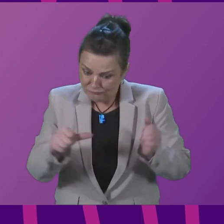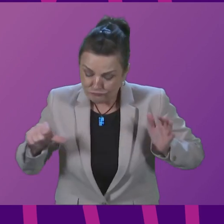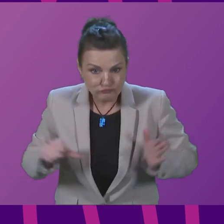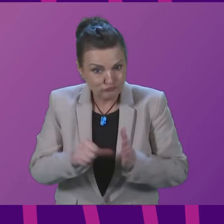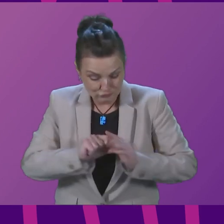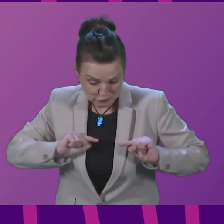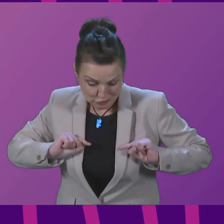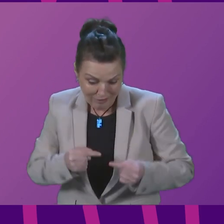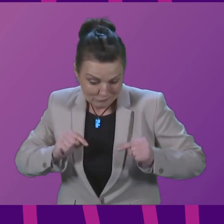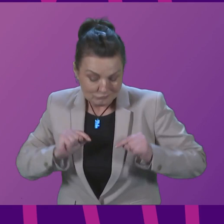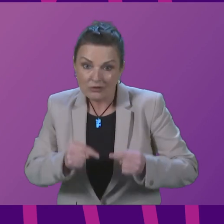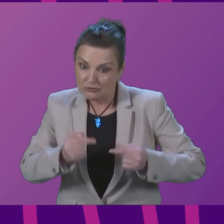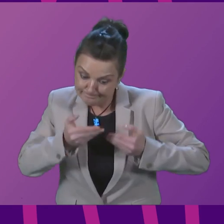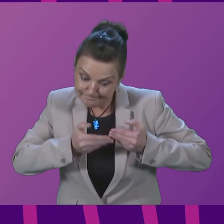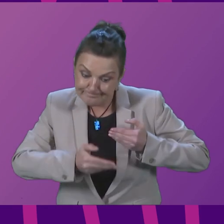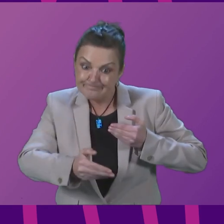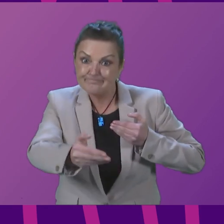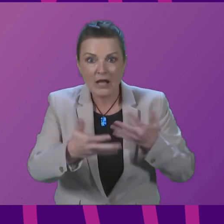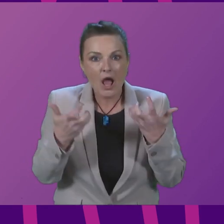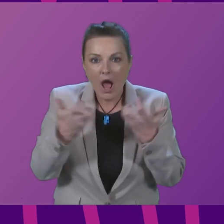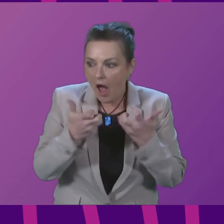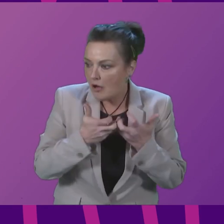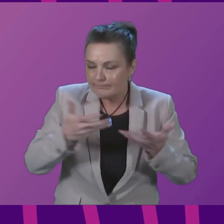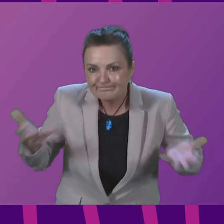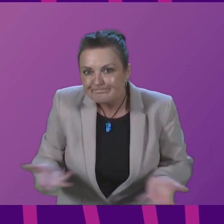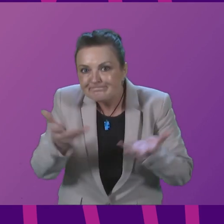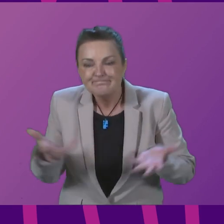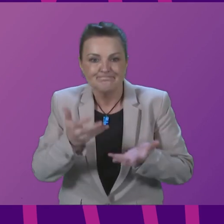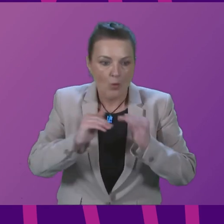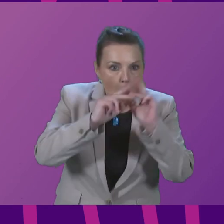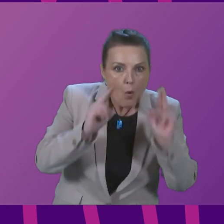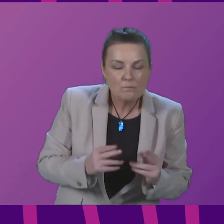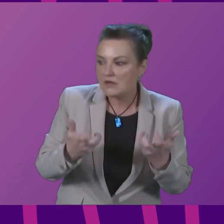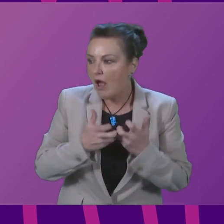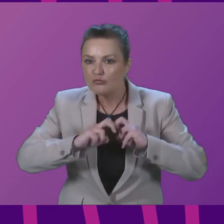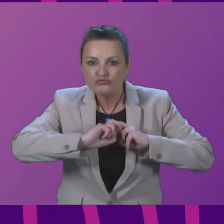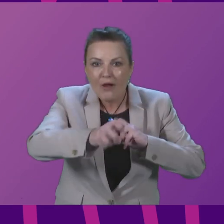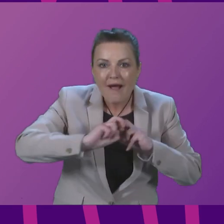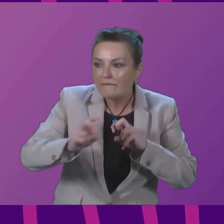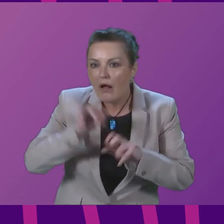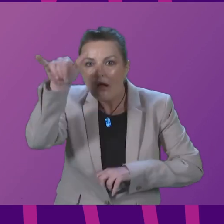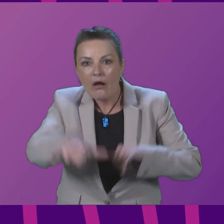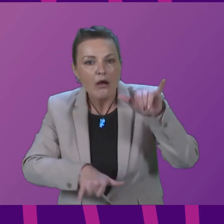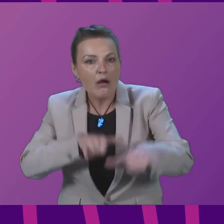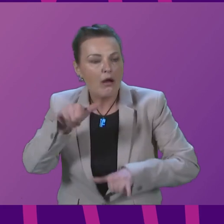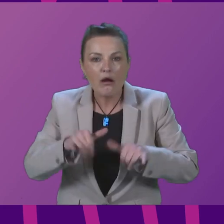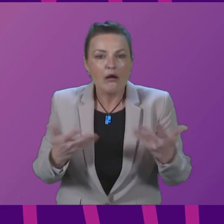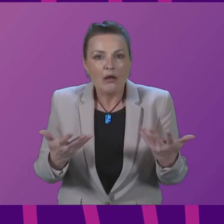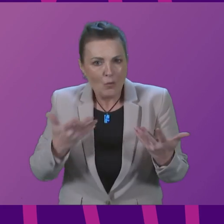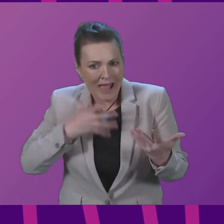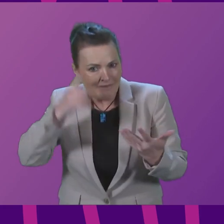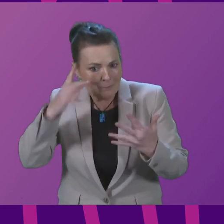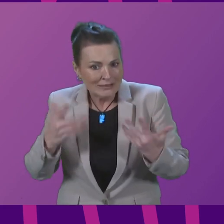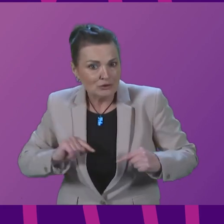tough, challenging decisions in the years to come about how we heat our homes and also how we travel around the country so that we can meet